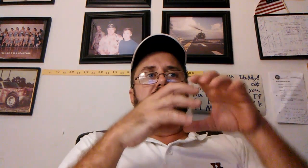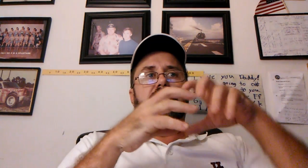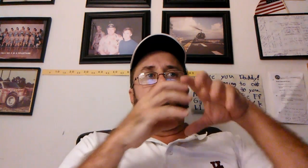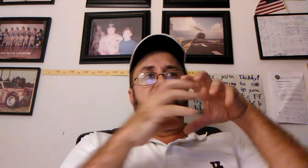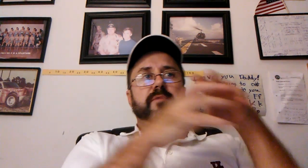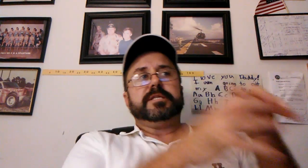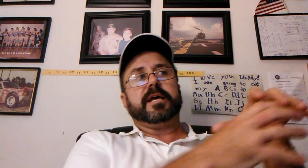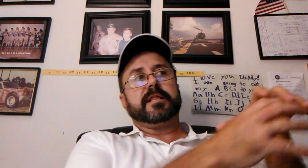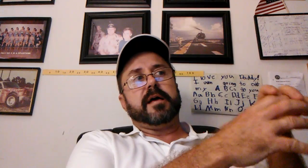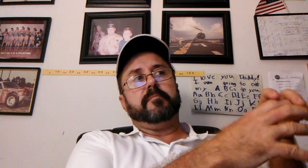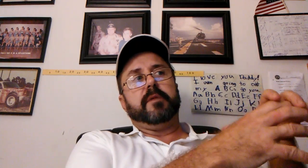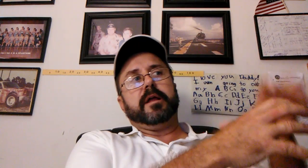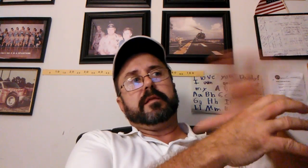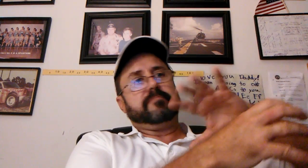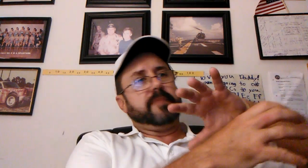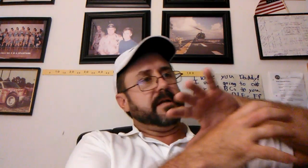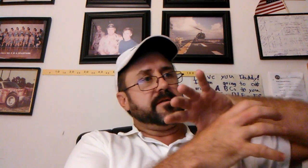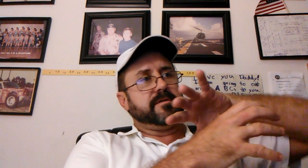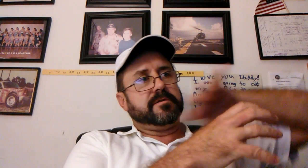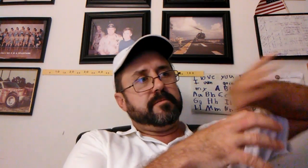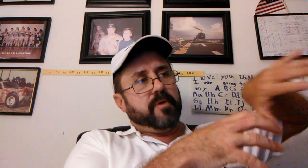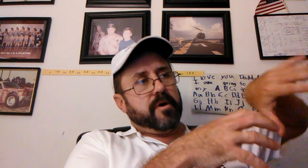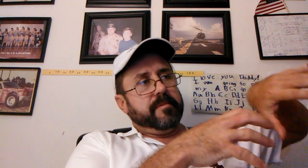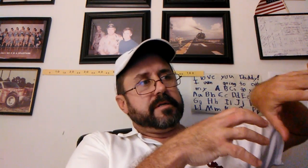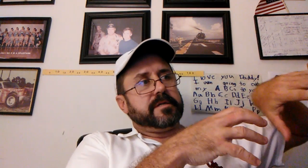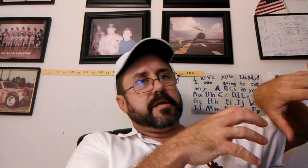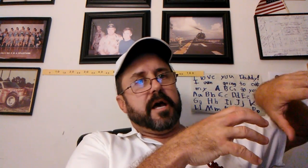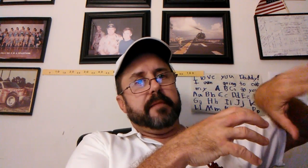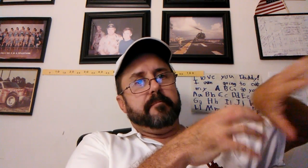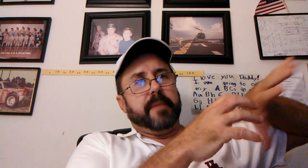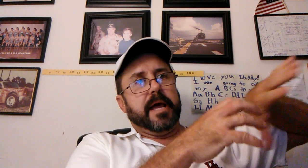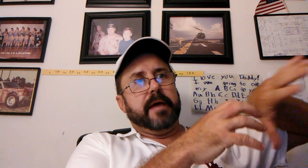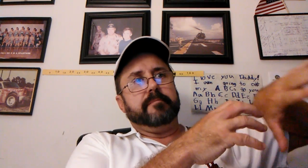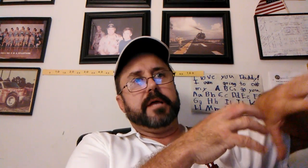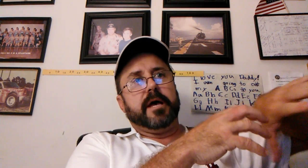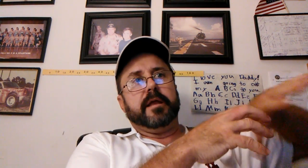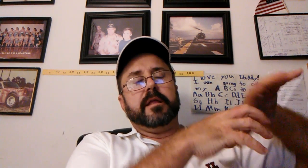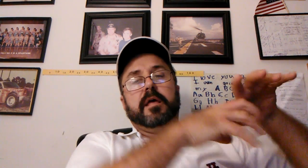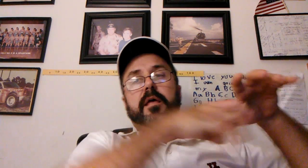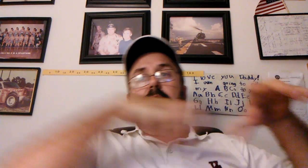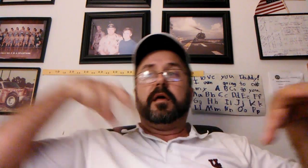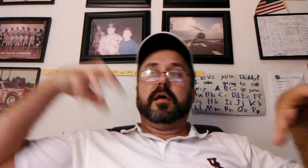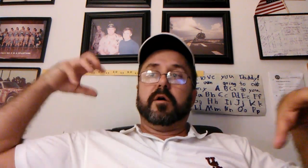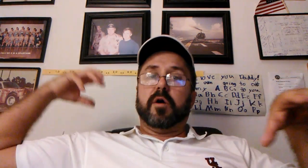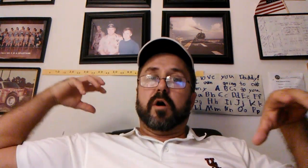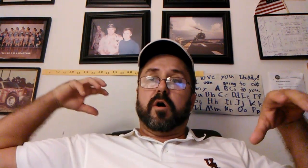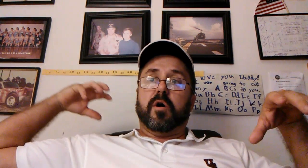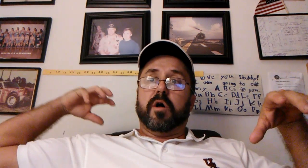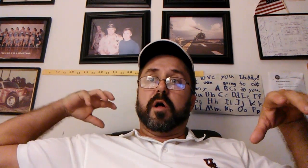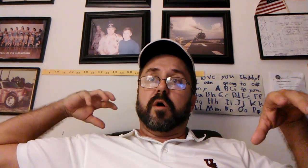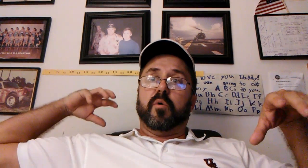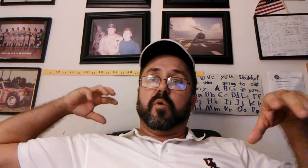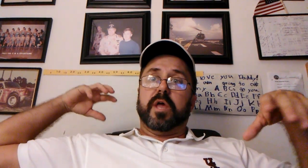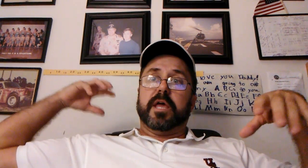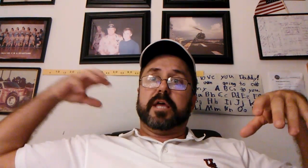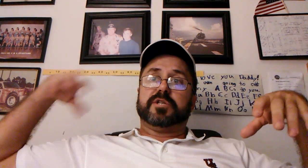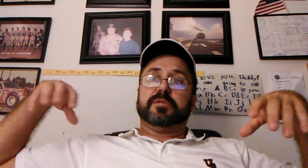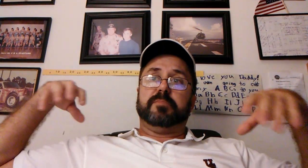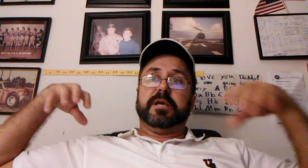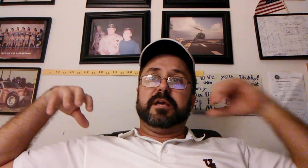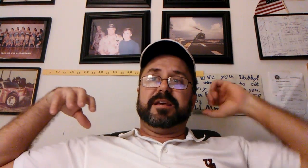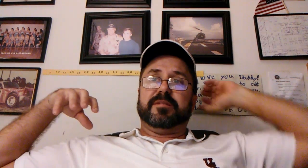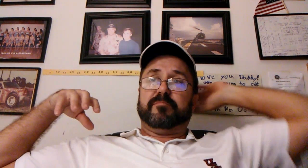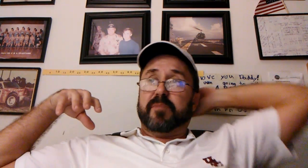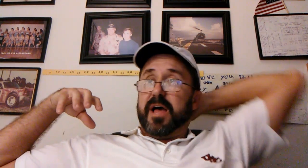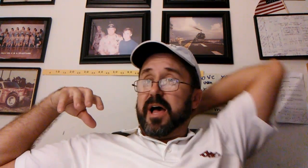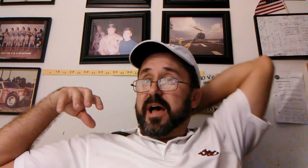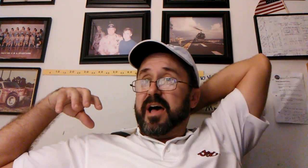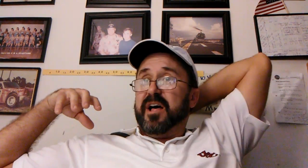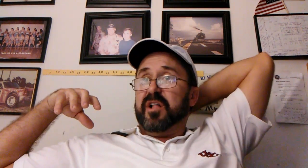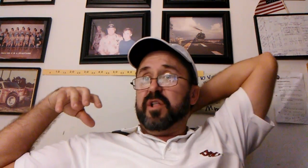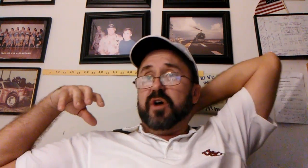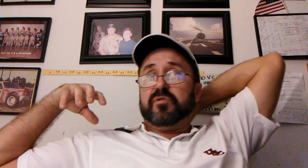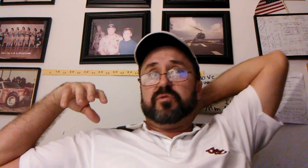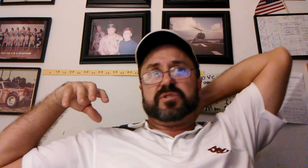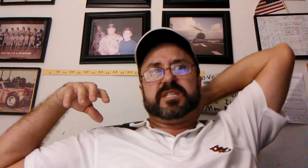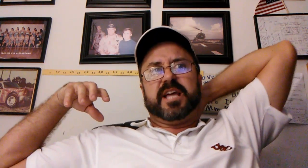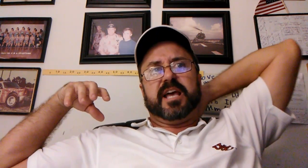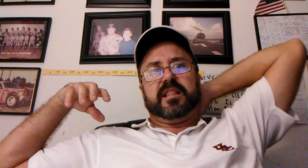we take that money, that department's cut, bam, done. It should be a local, state